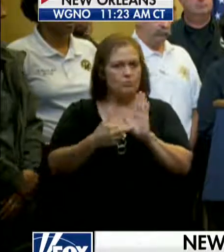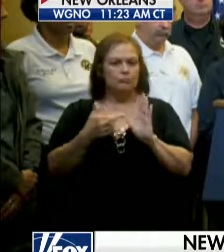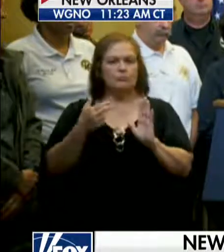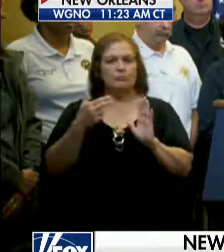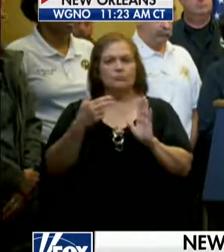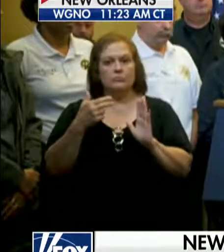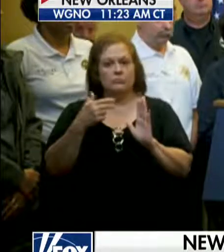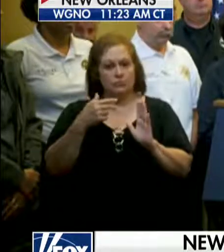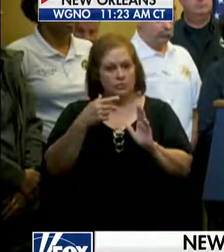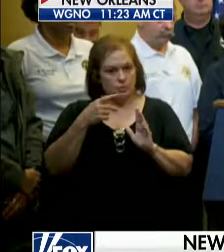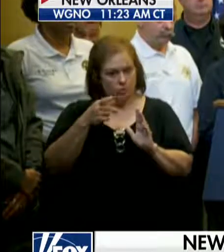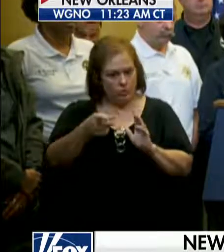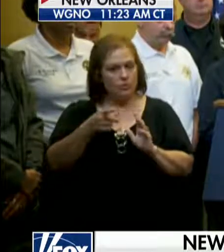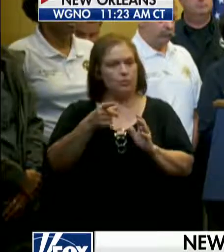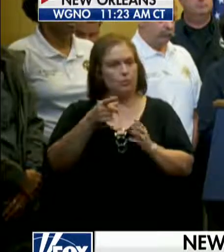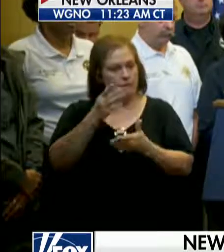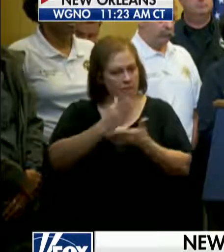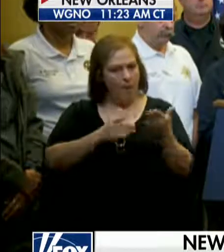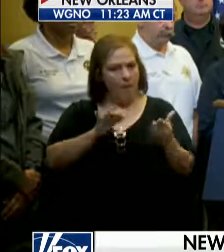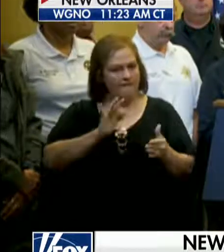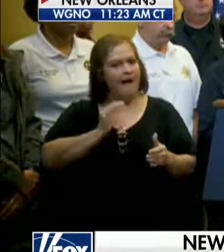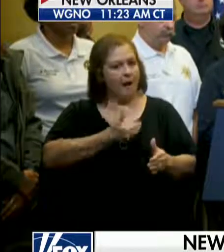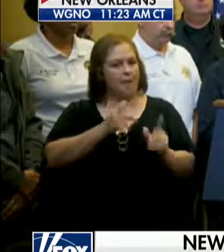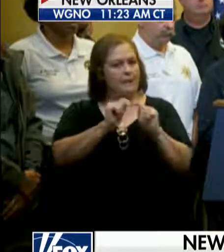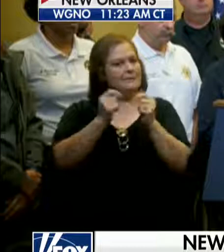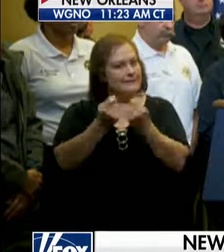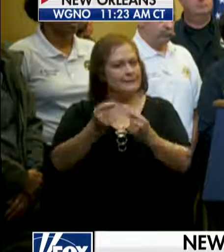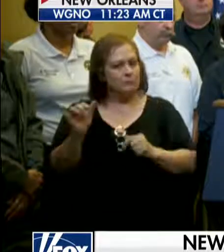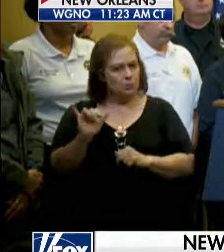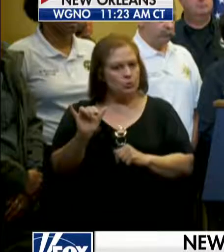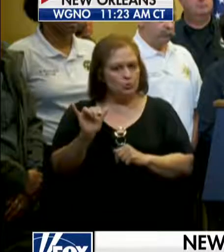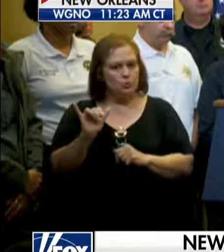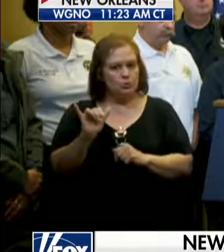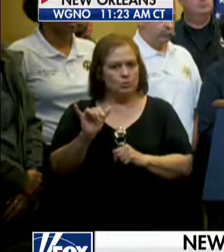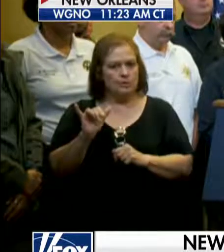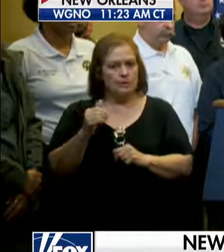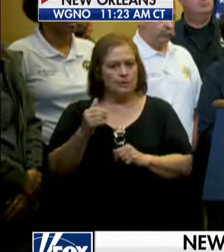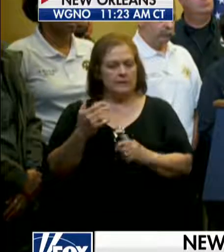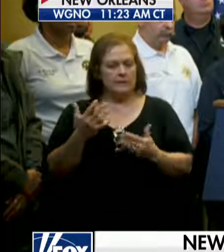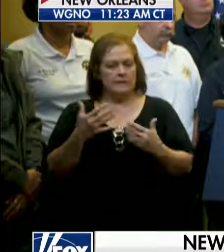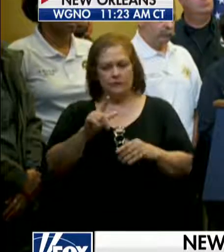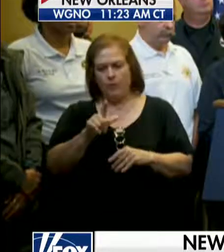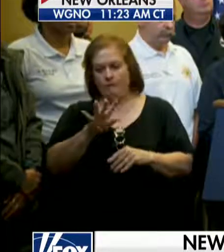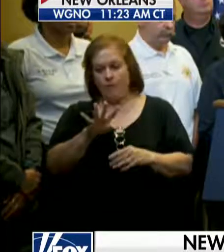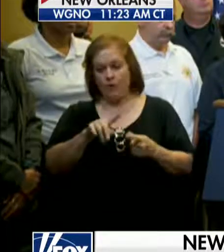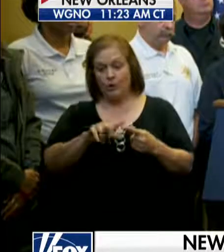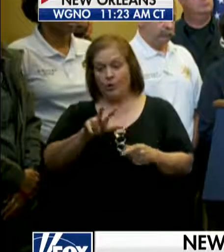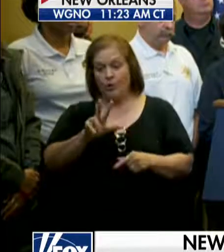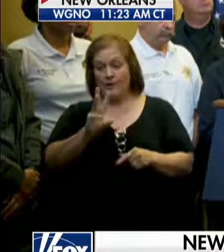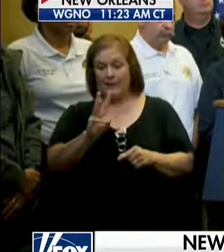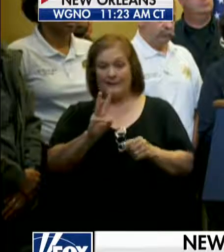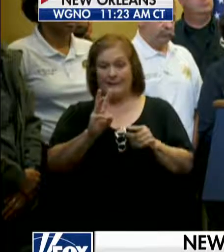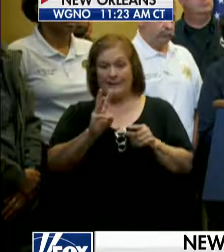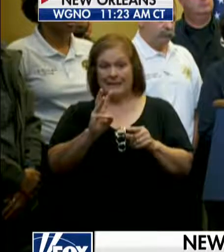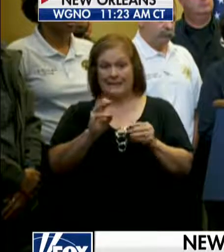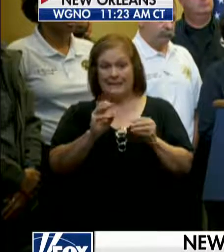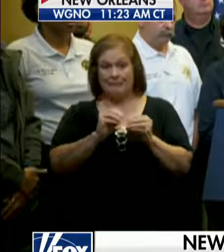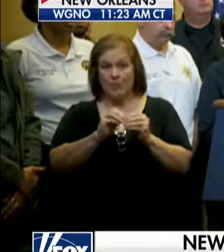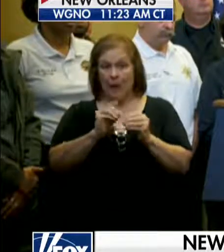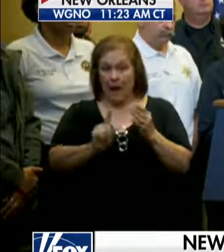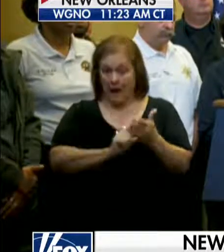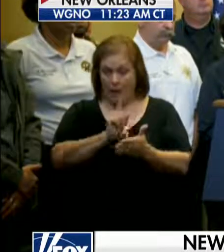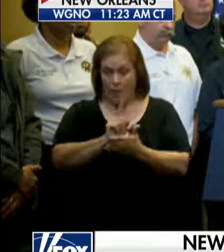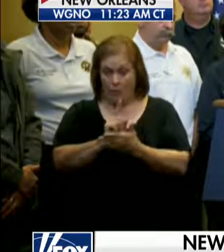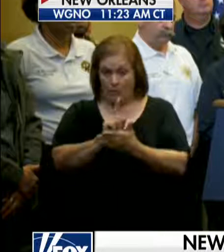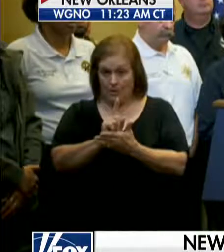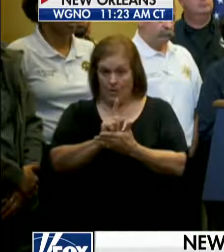of this partnership as we are. And so, again, we've got about 24 to 36 hours to look. Follow your